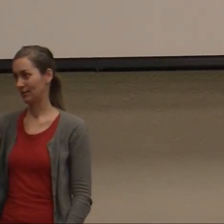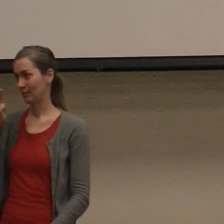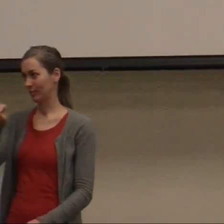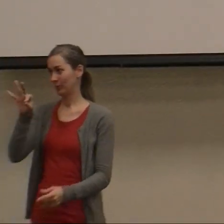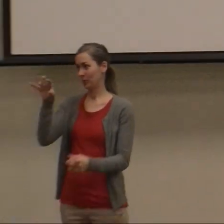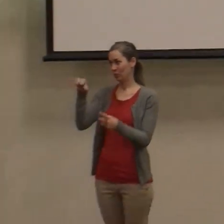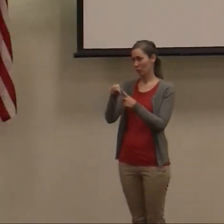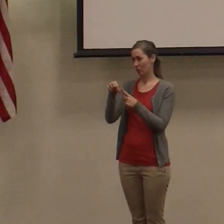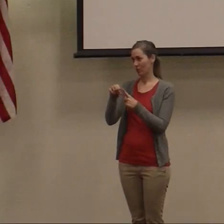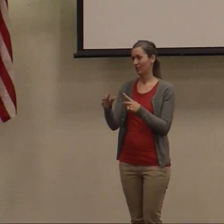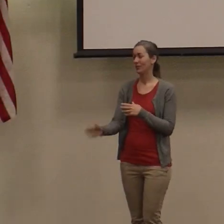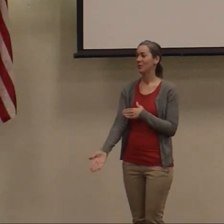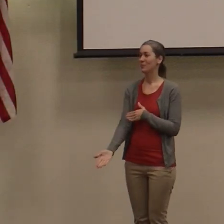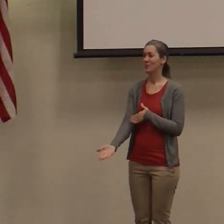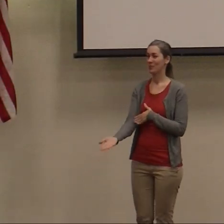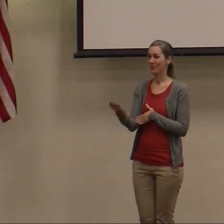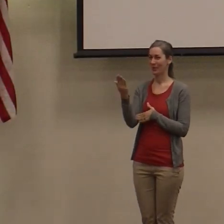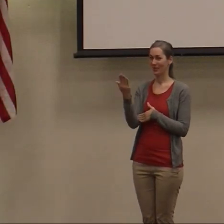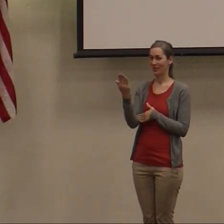Well, good morning.